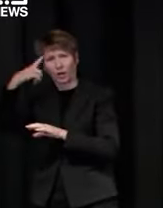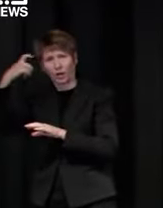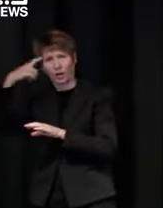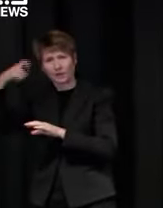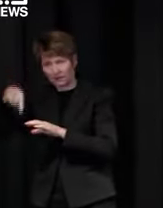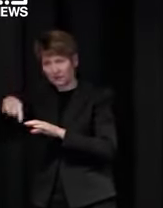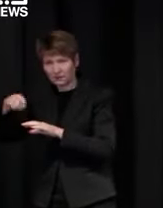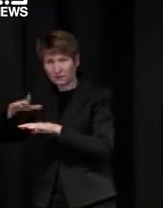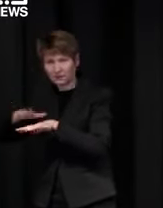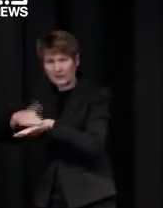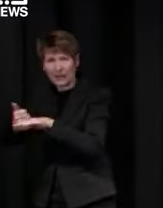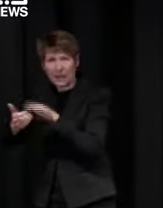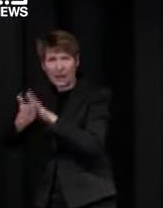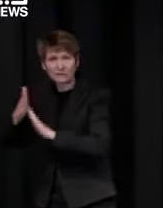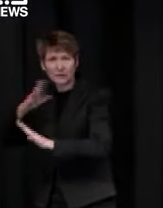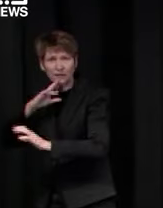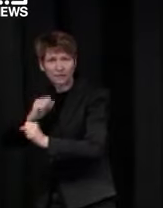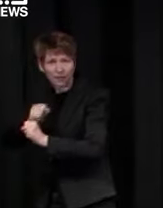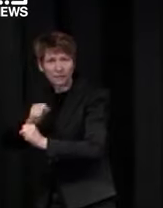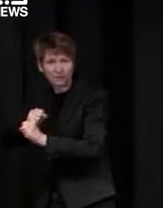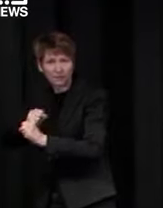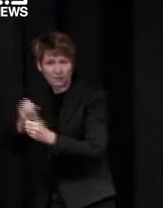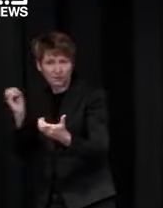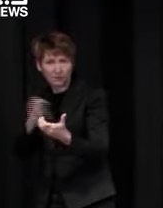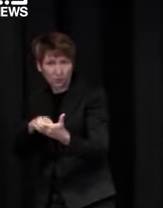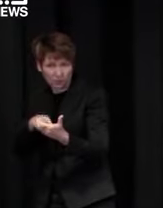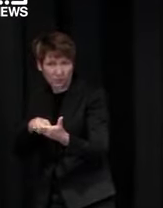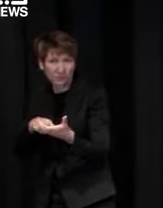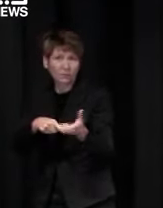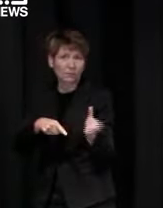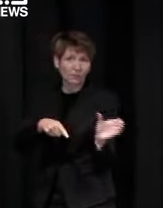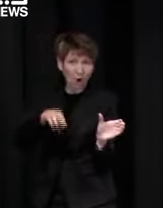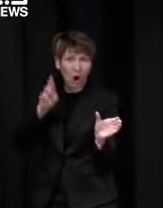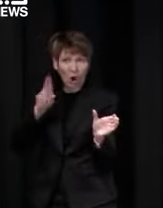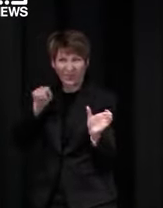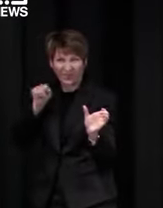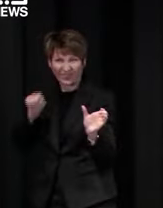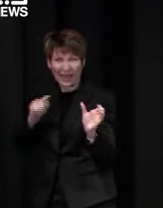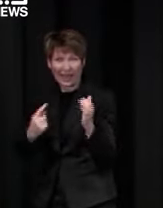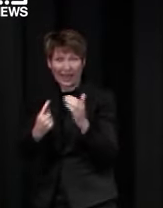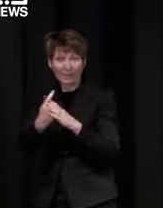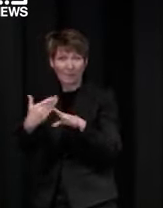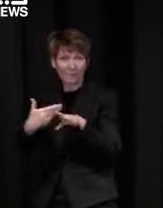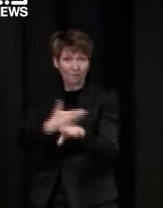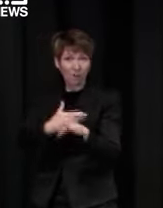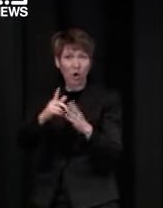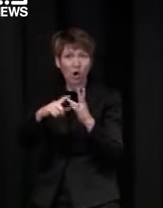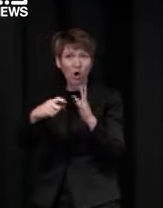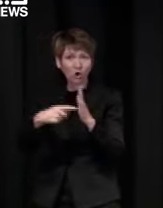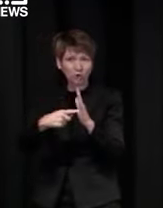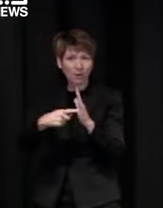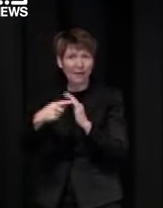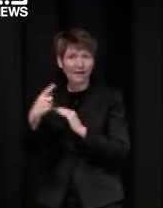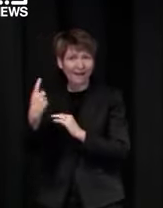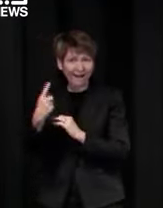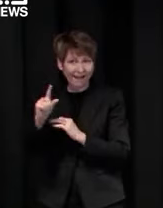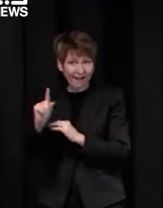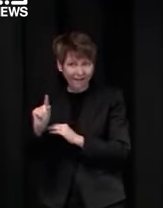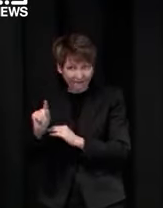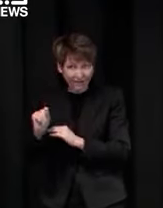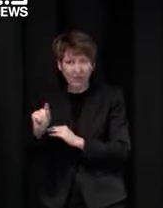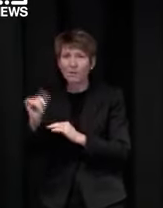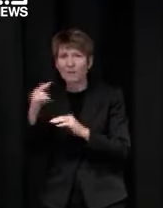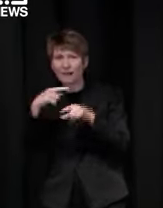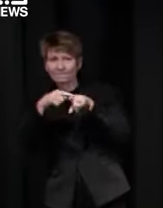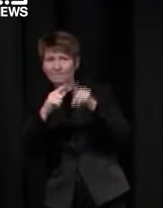registration or register by october 11 but if it's a few days later um we'll proceed with this trial not withstanding